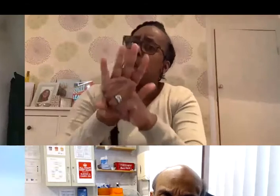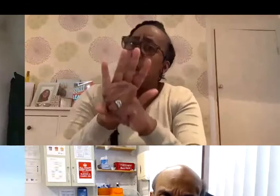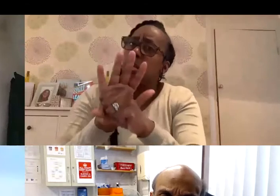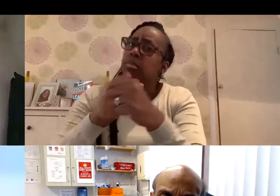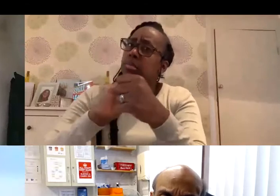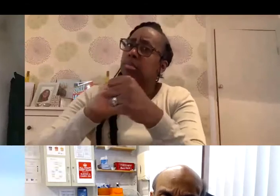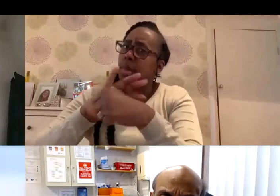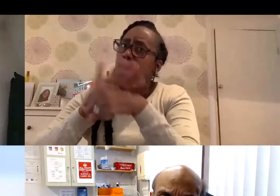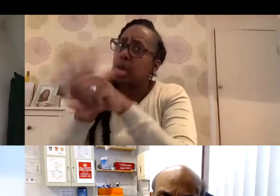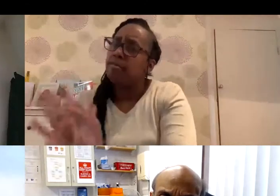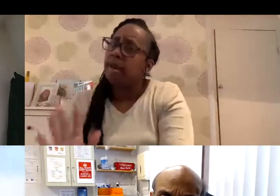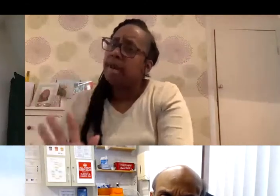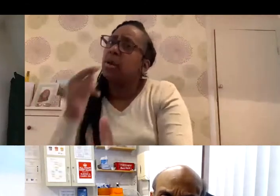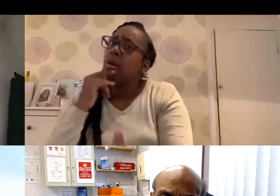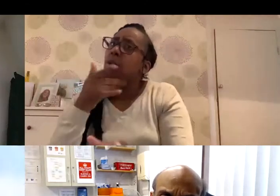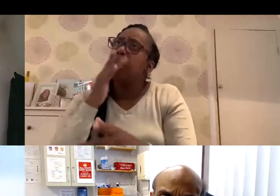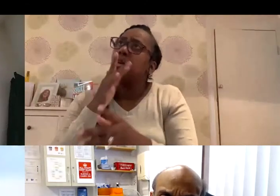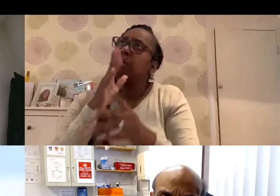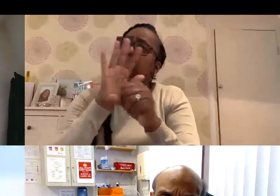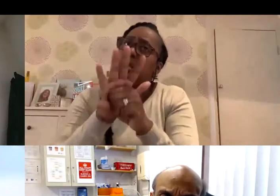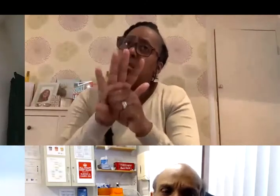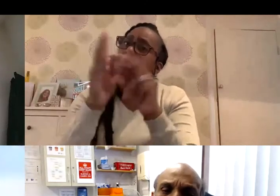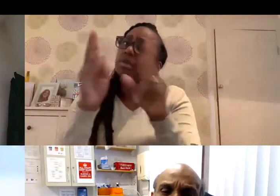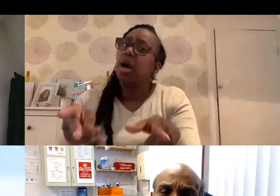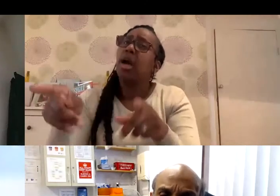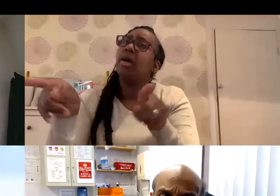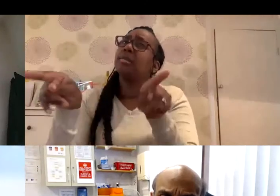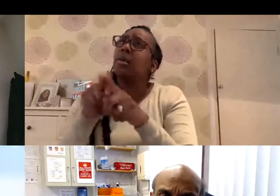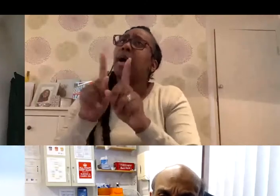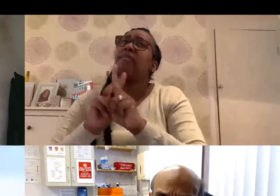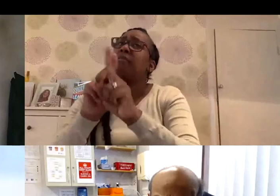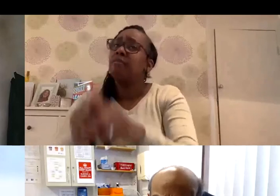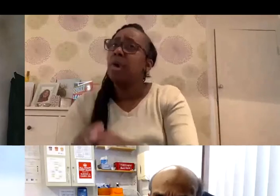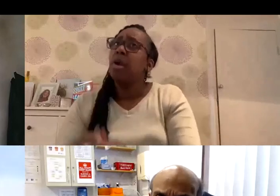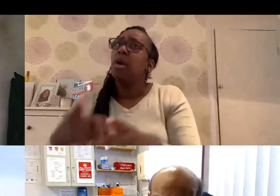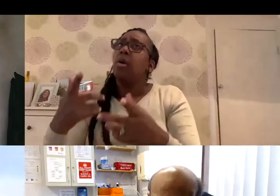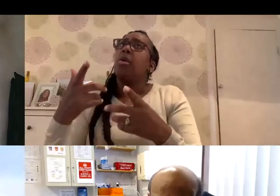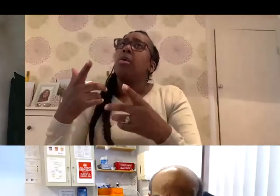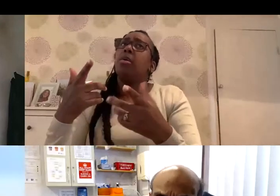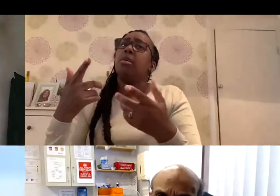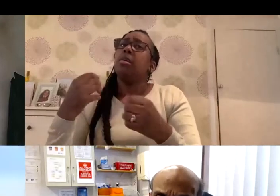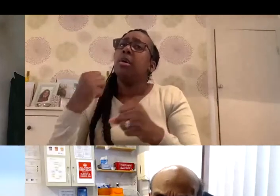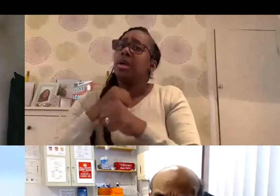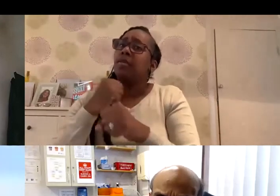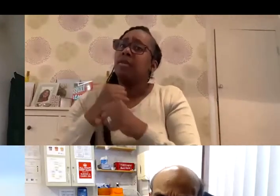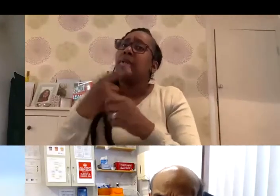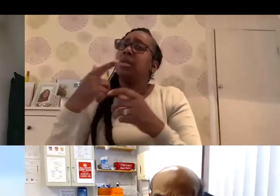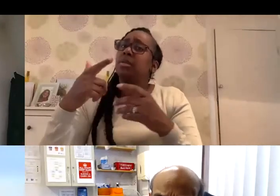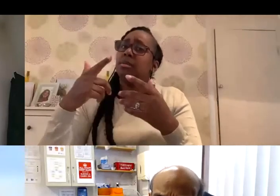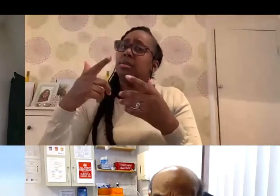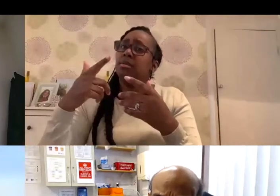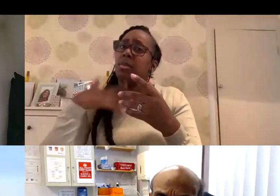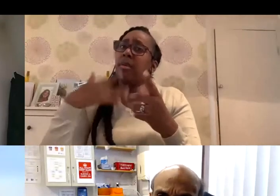me from getting COVID or even dying from it, I still have to follow all the government guidelines and wear PPE and the mask and socially distanced, still